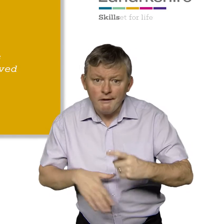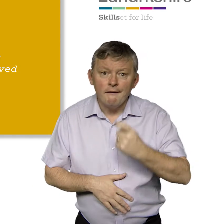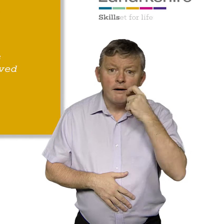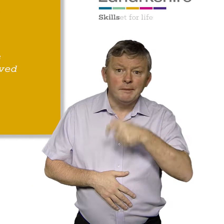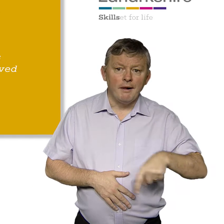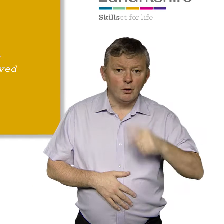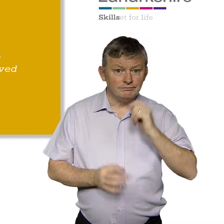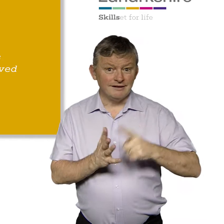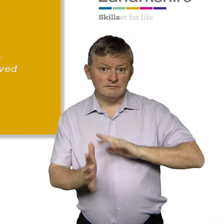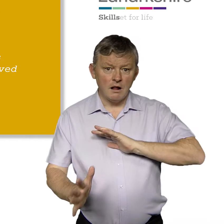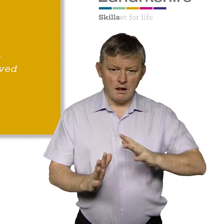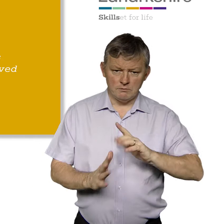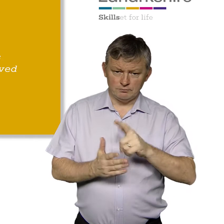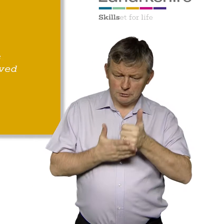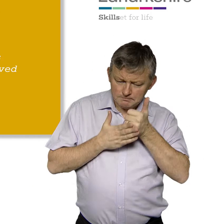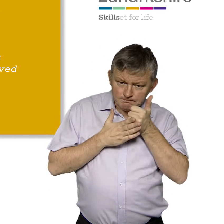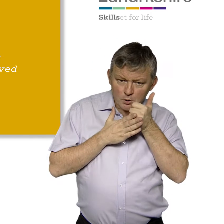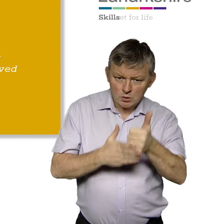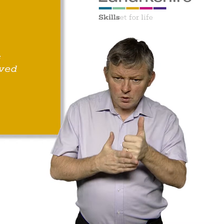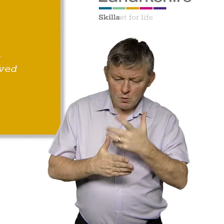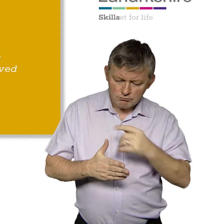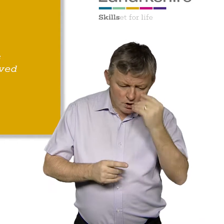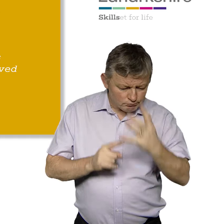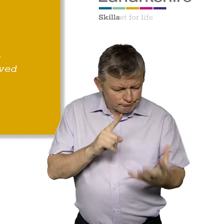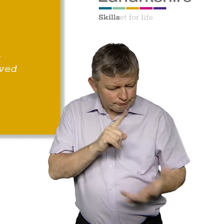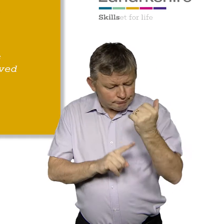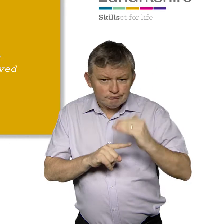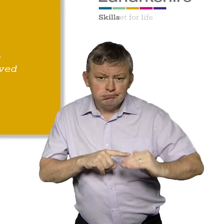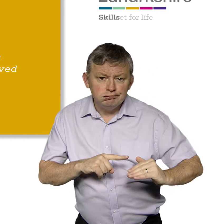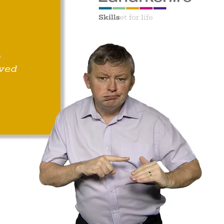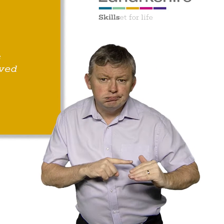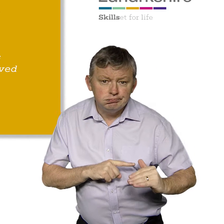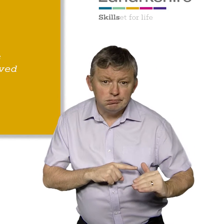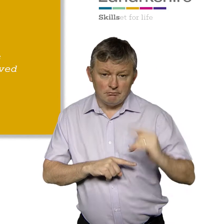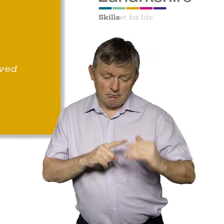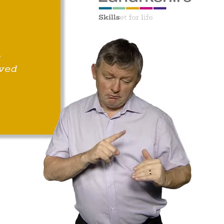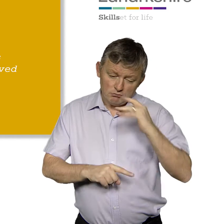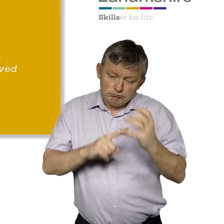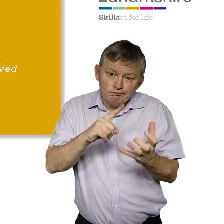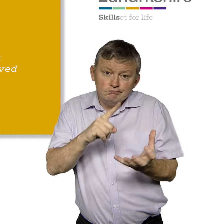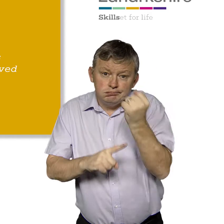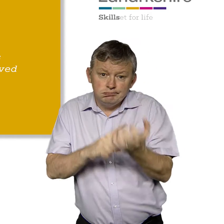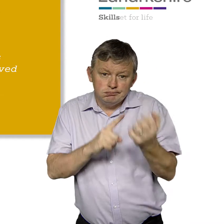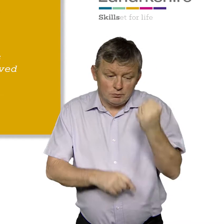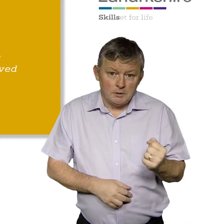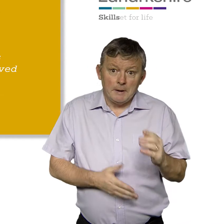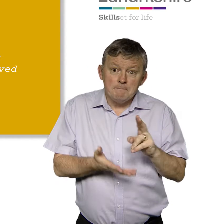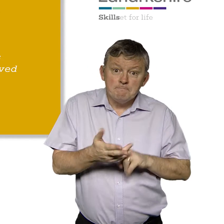Children and young people who use BSL will get the support they need at all stages of their learning, so that they can reach their full